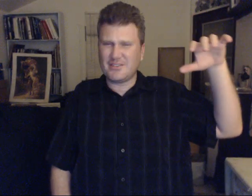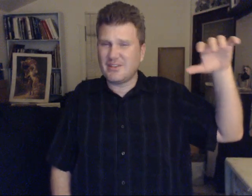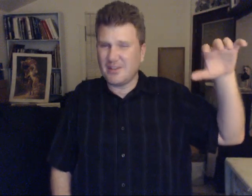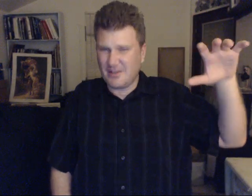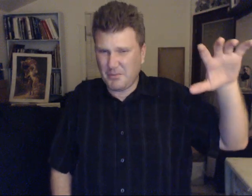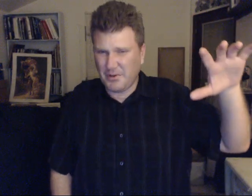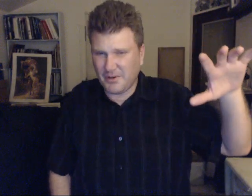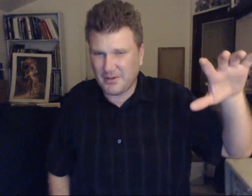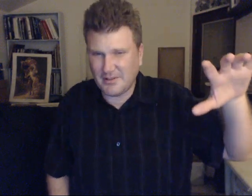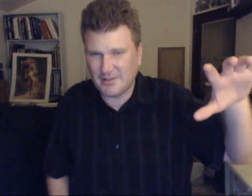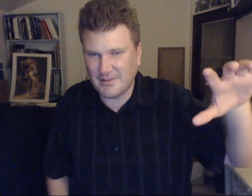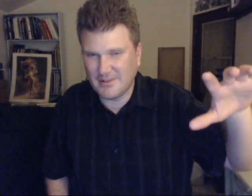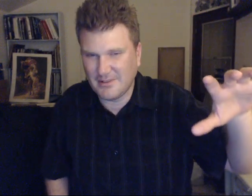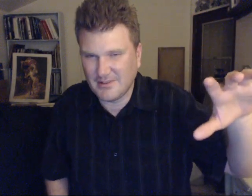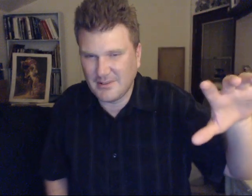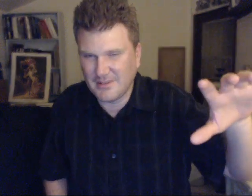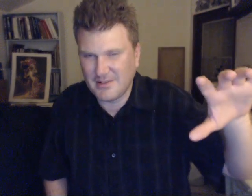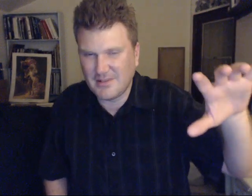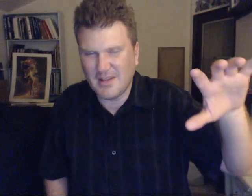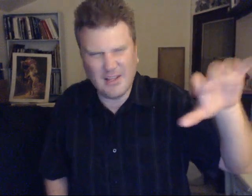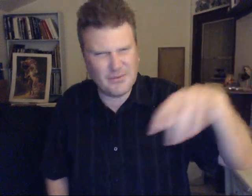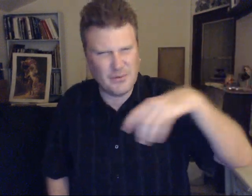appearing as for